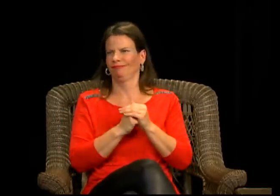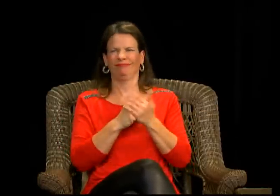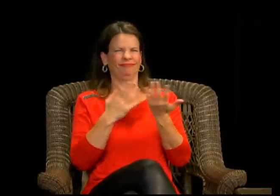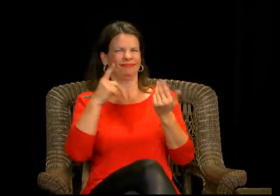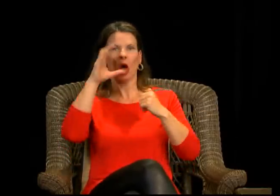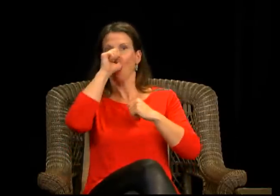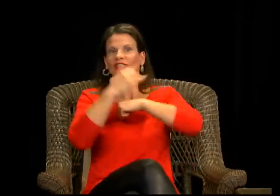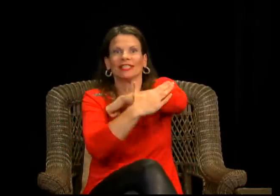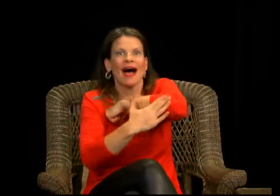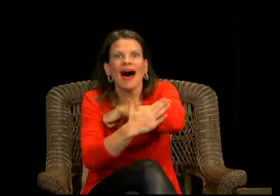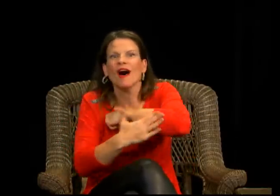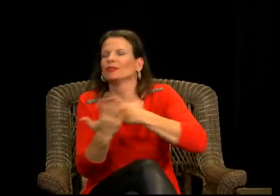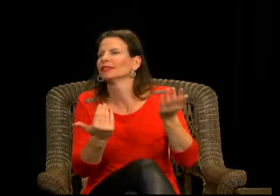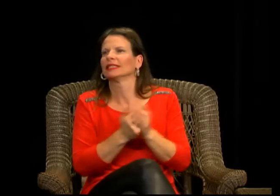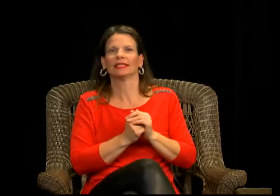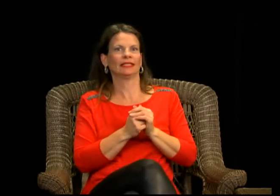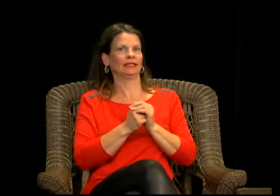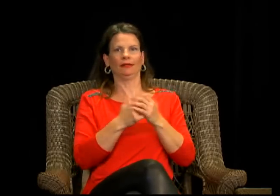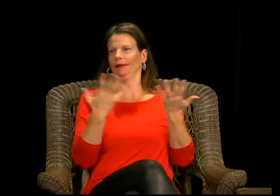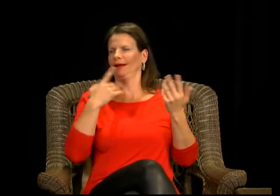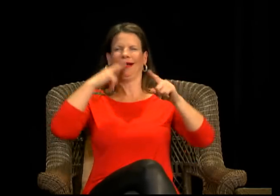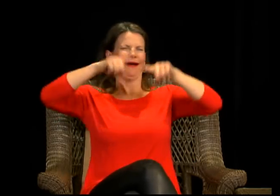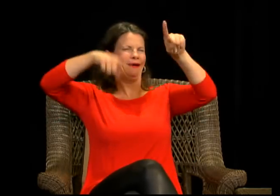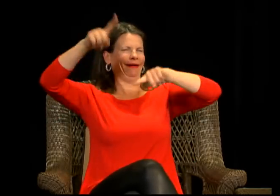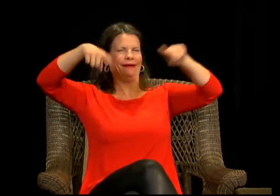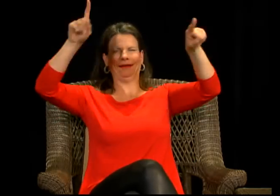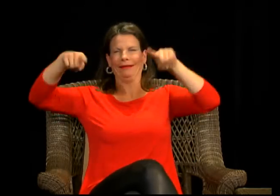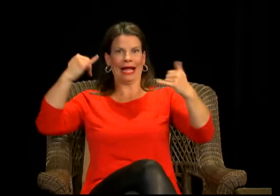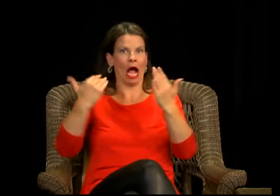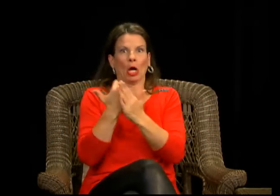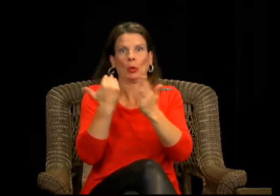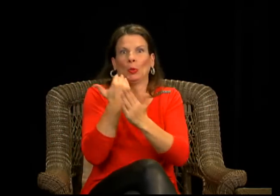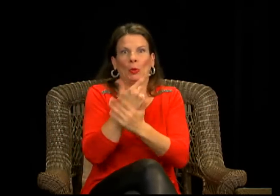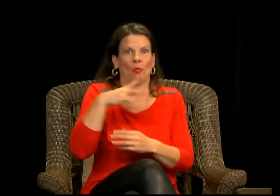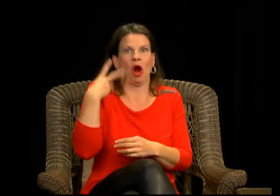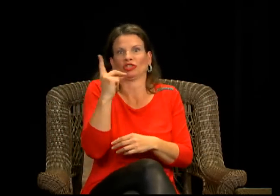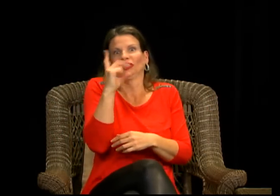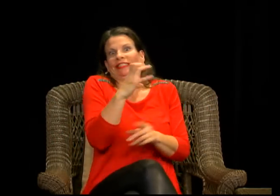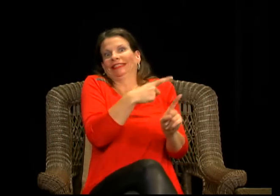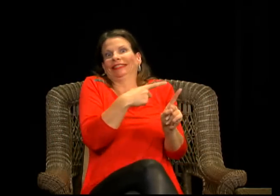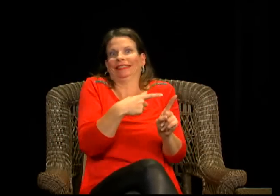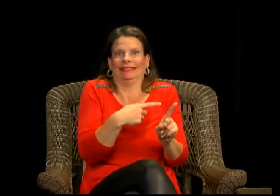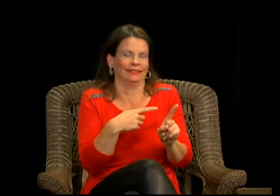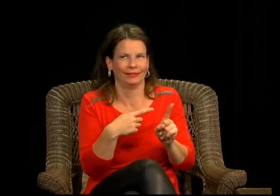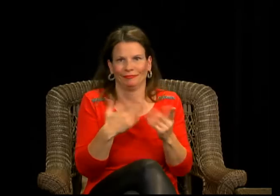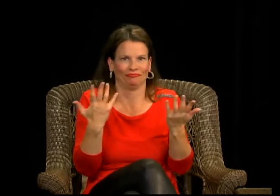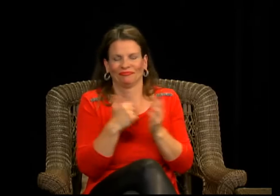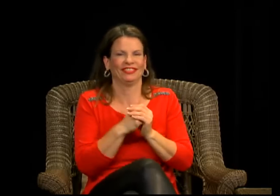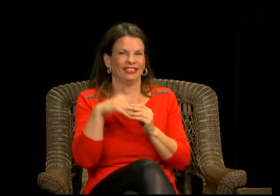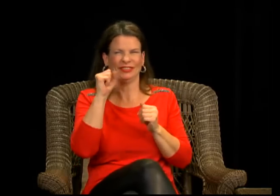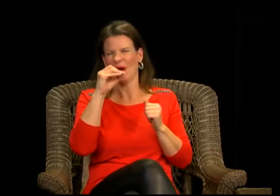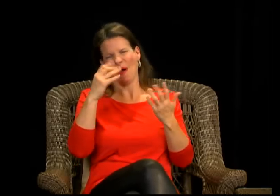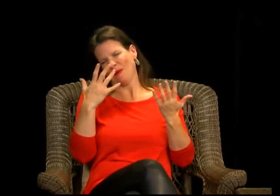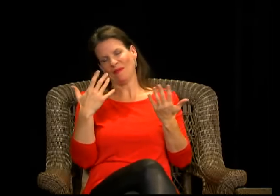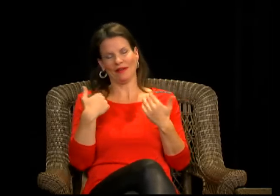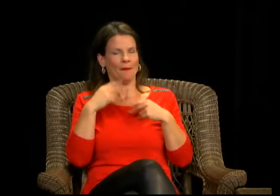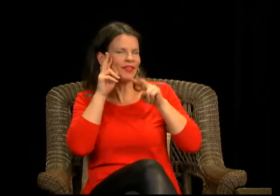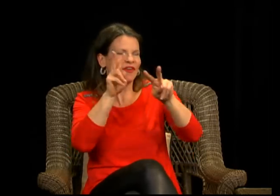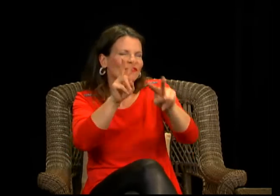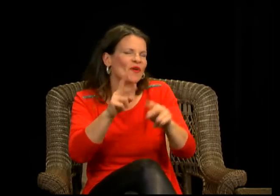and New York and New Jersey and Orange County and whatever else is out there. So, um, the, the